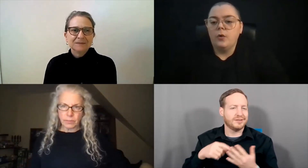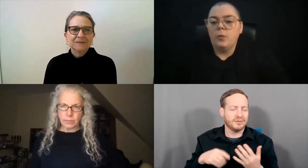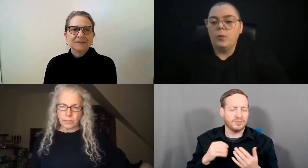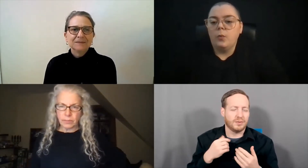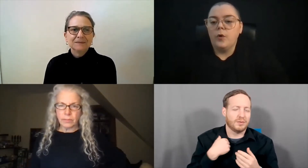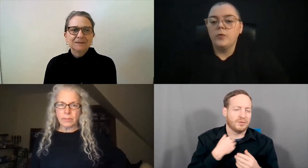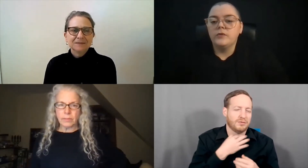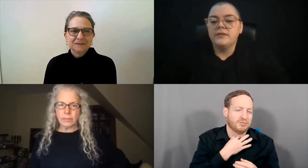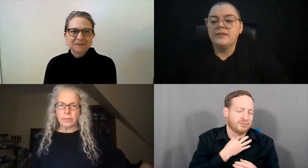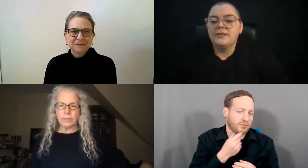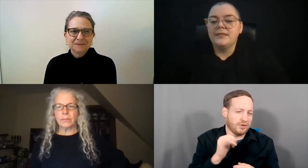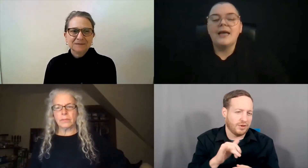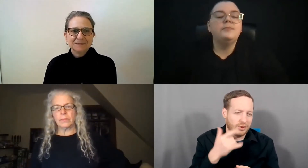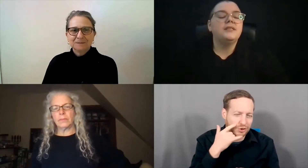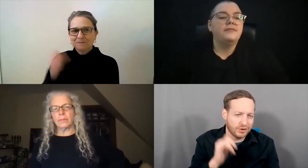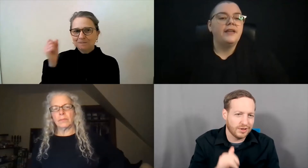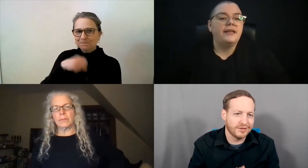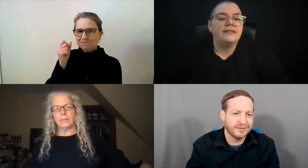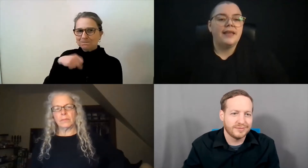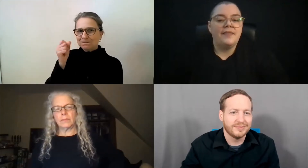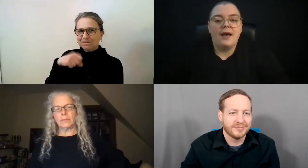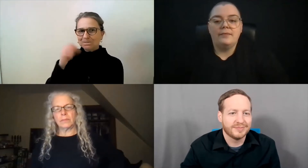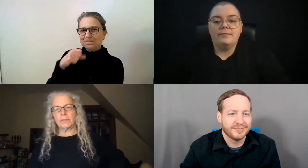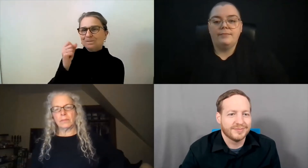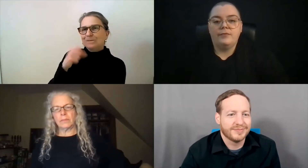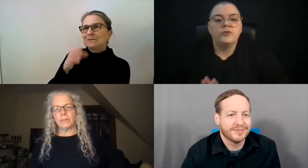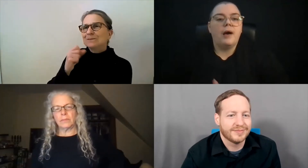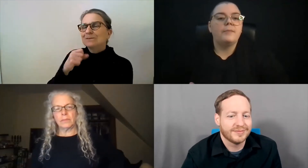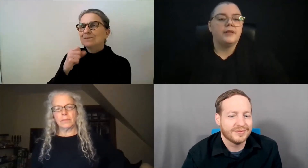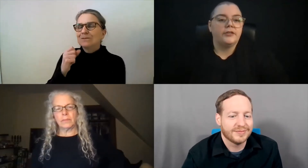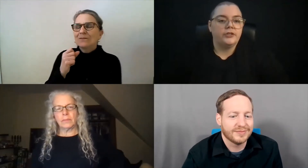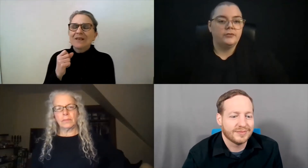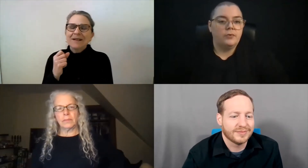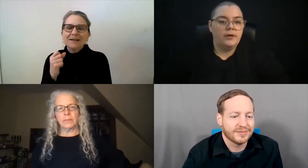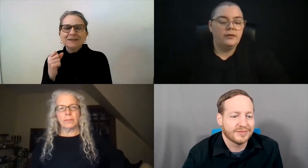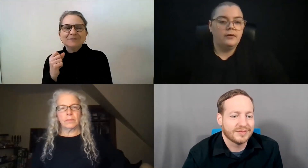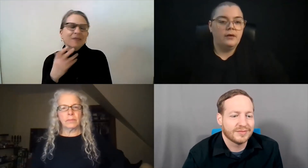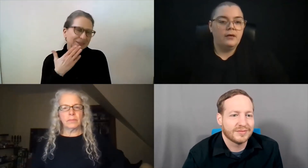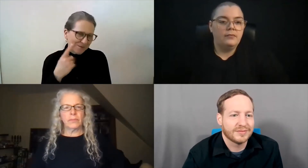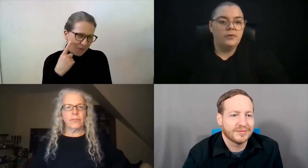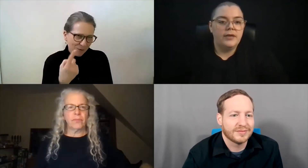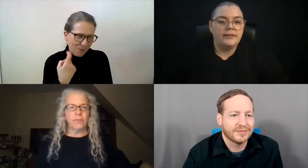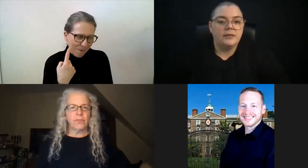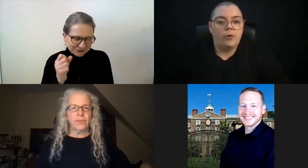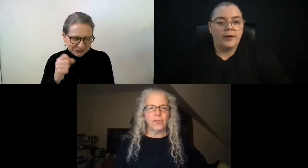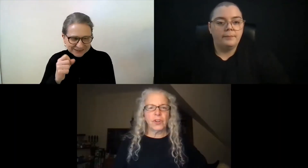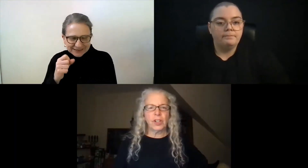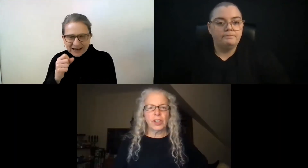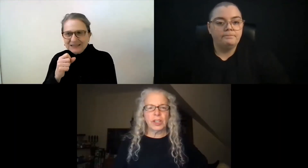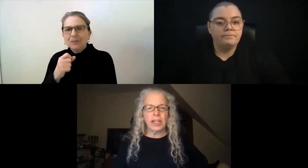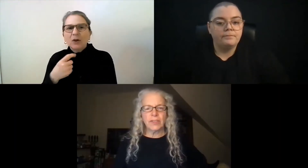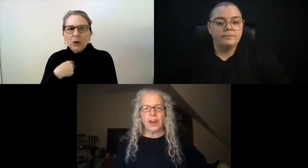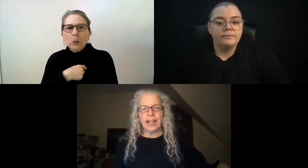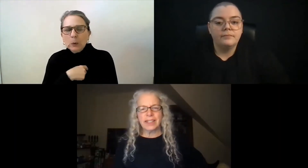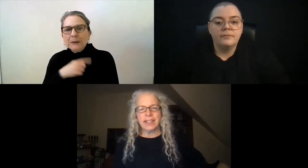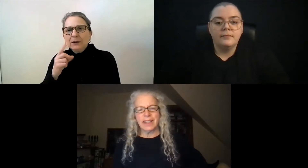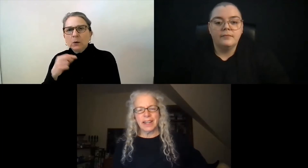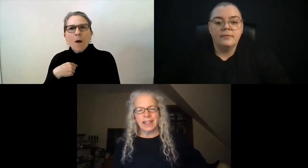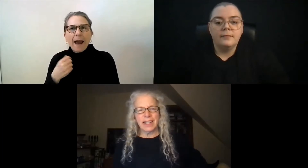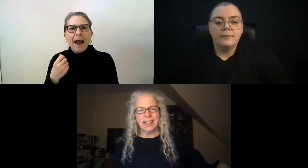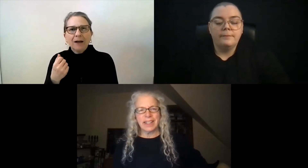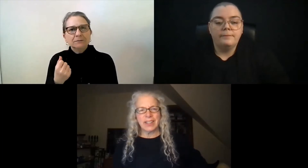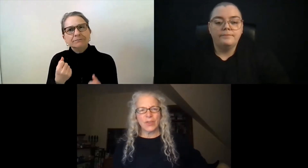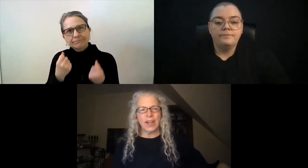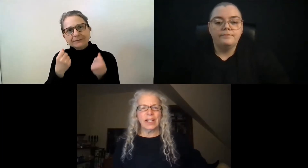those types of needs that those populations would need support in. Very good. Thanks for asking